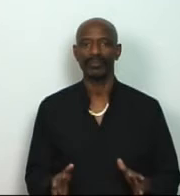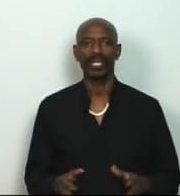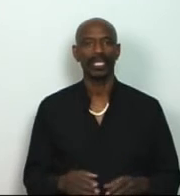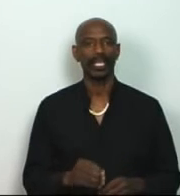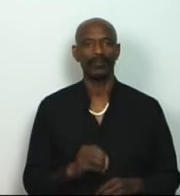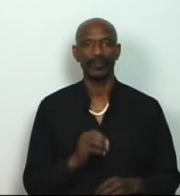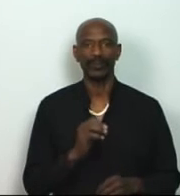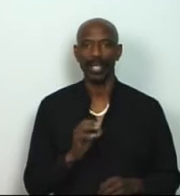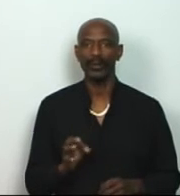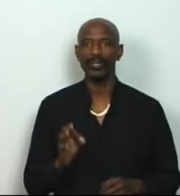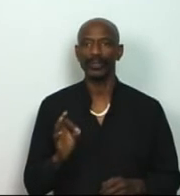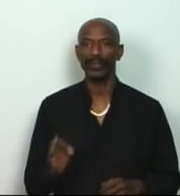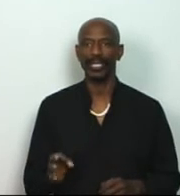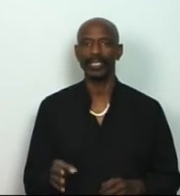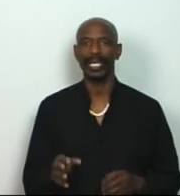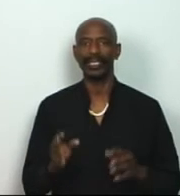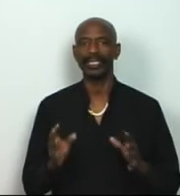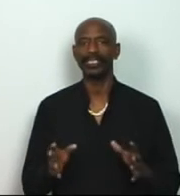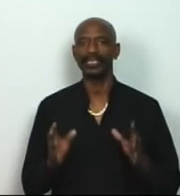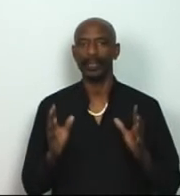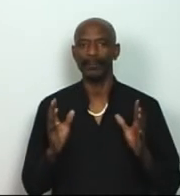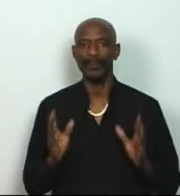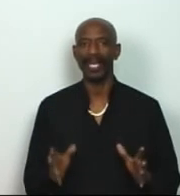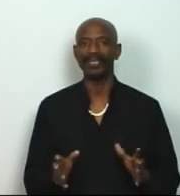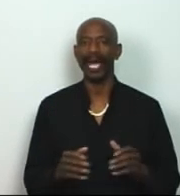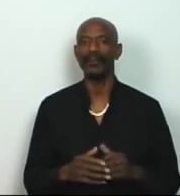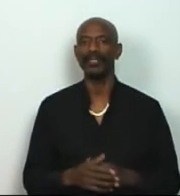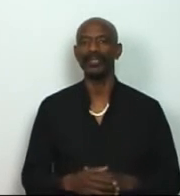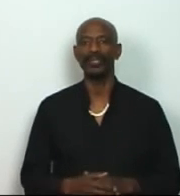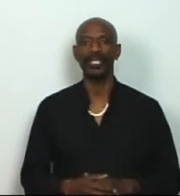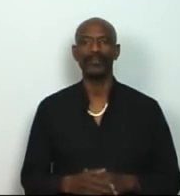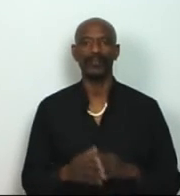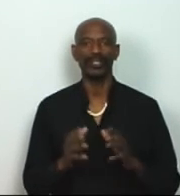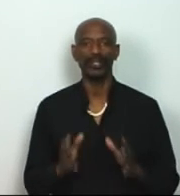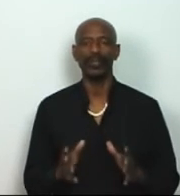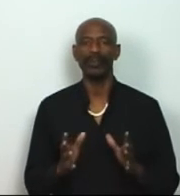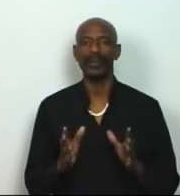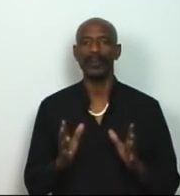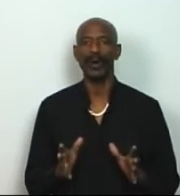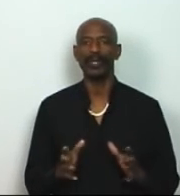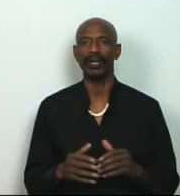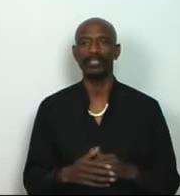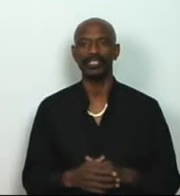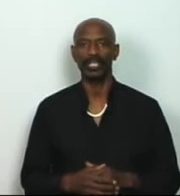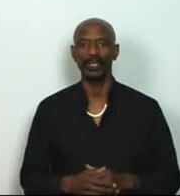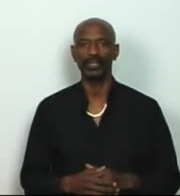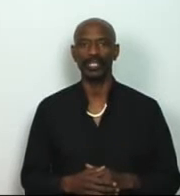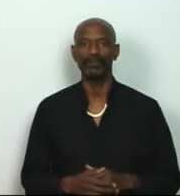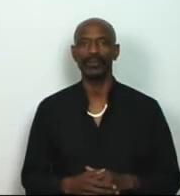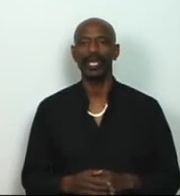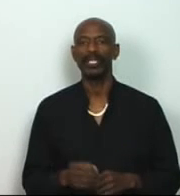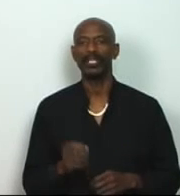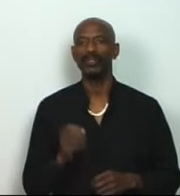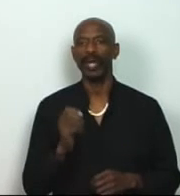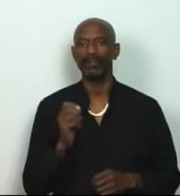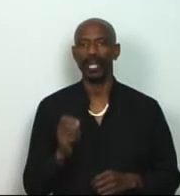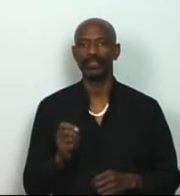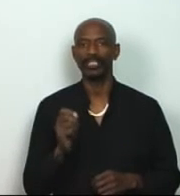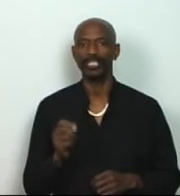If you don't agree that this is the best opportunity for you to be a part of the solution, then you have lost just